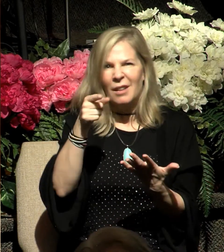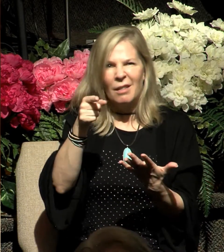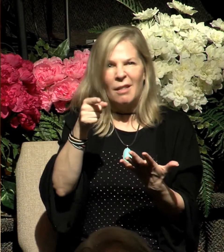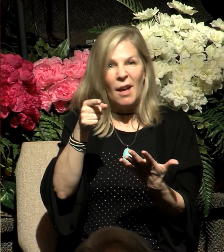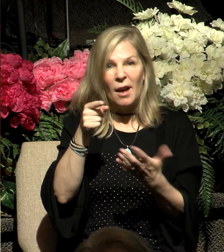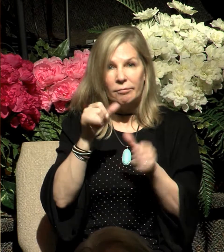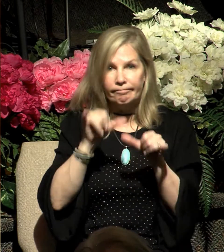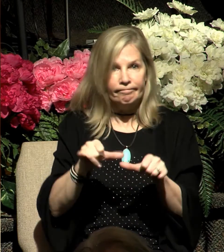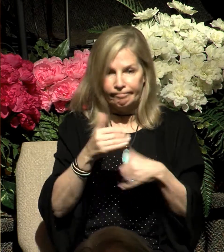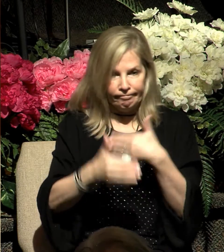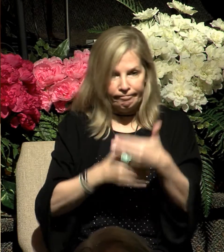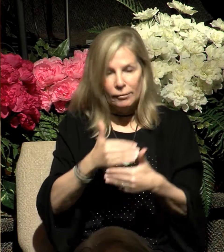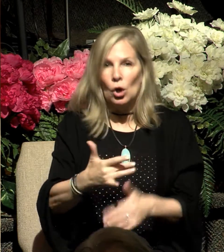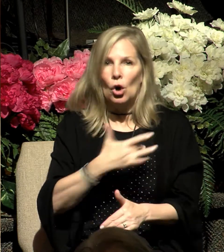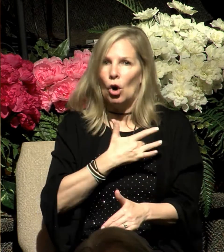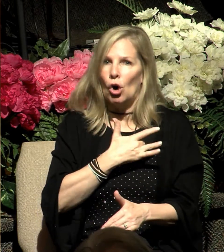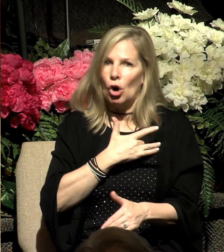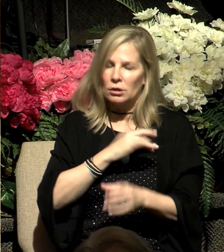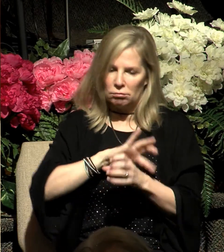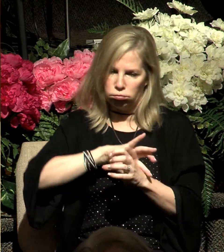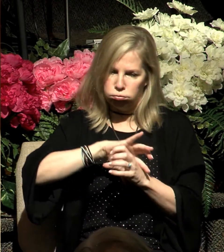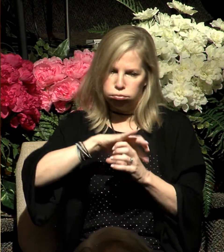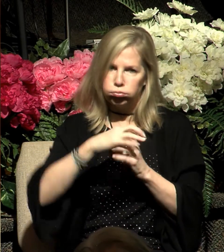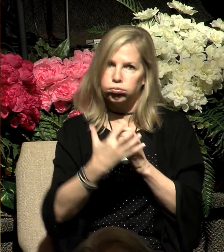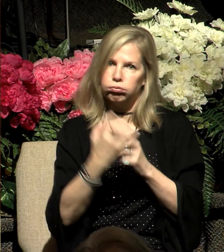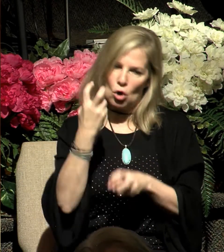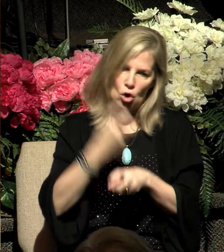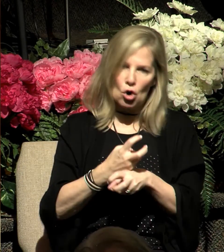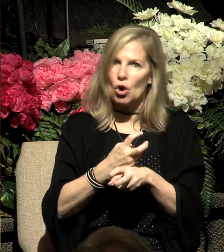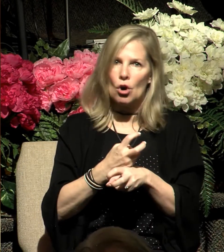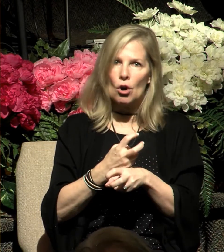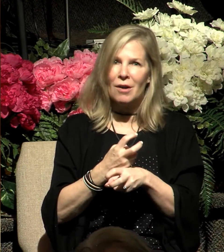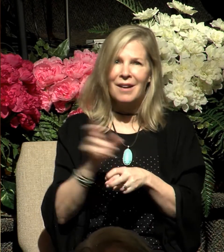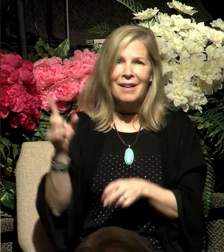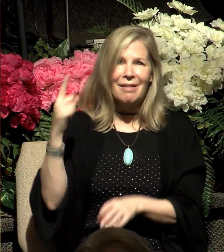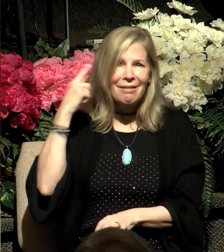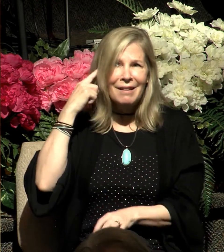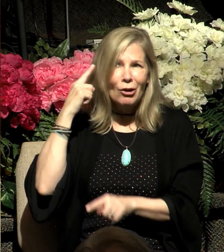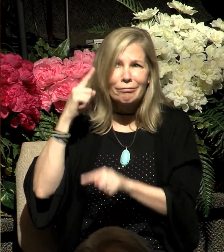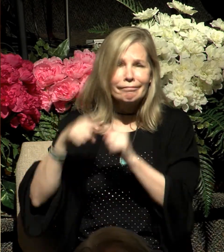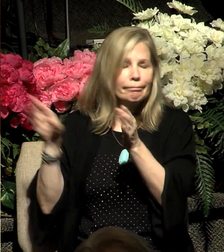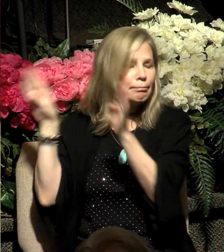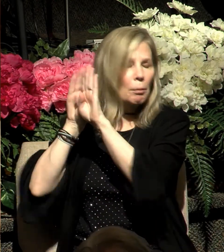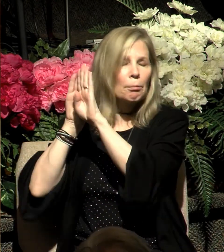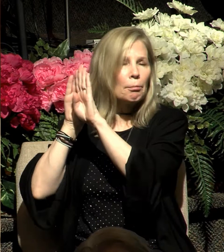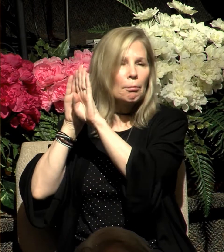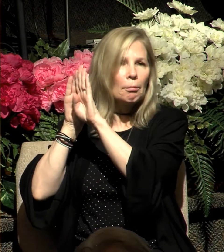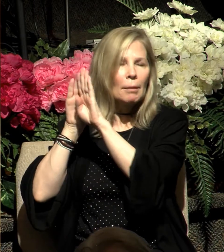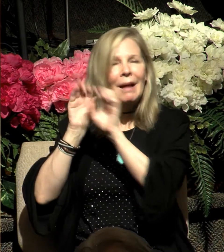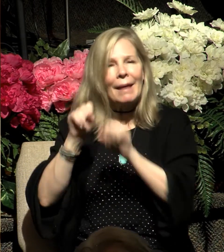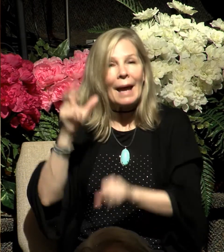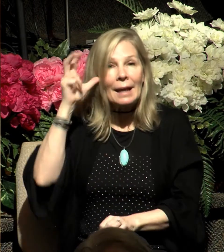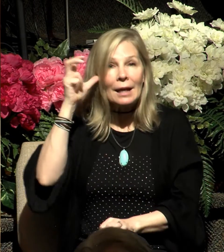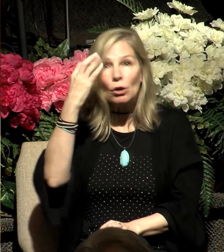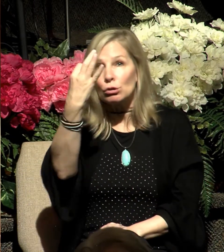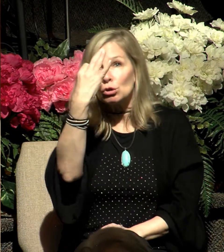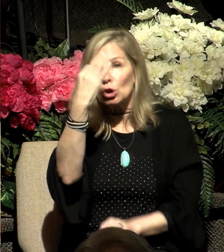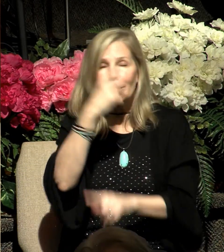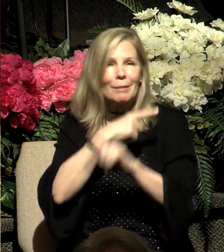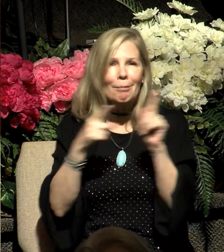ways and their hearts have been calcified. They have no hearing in their ears for the things of God. Oh, they hear the sermons, but it never gets